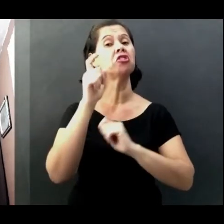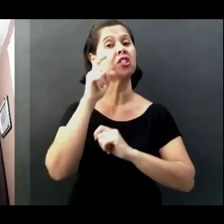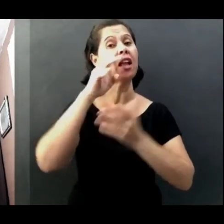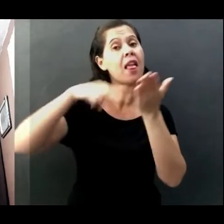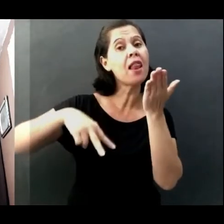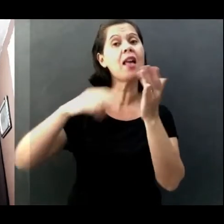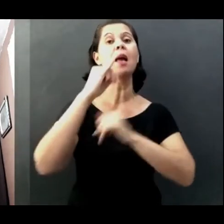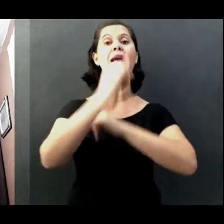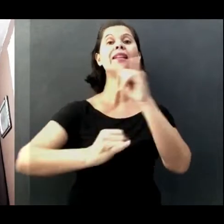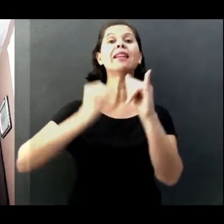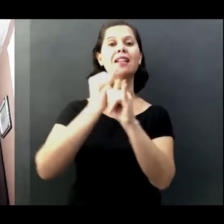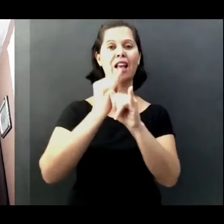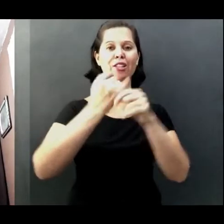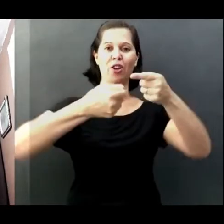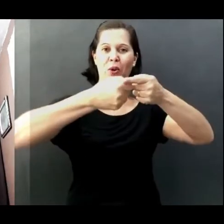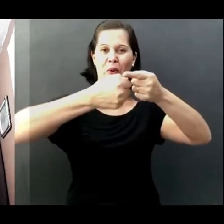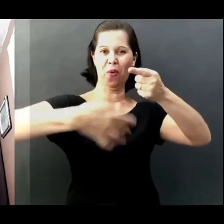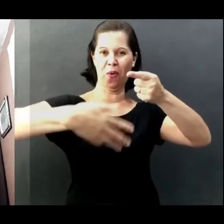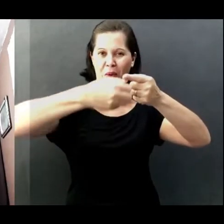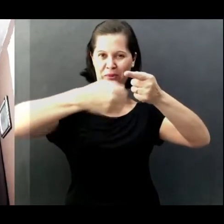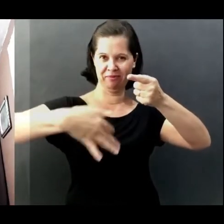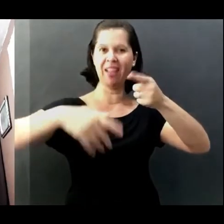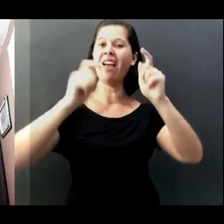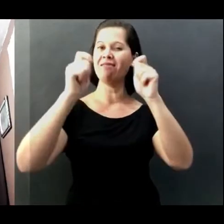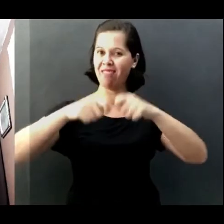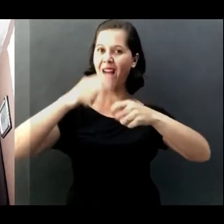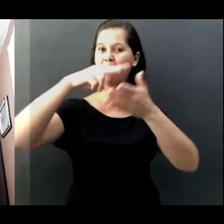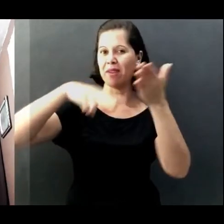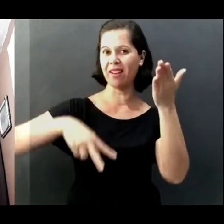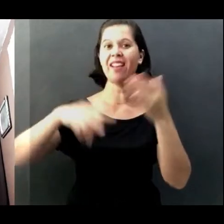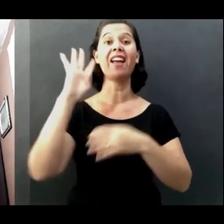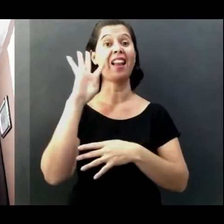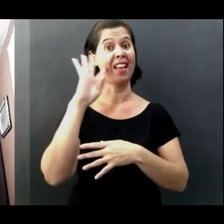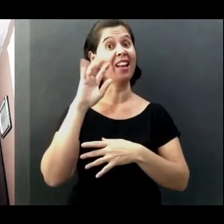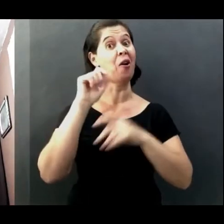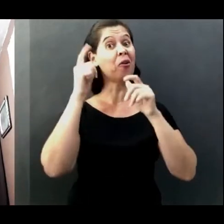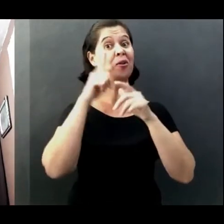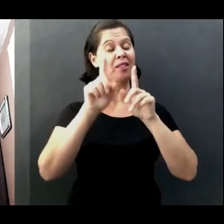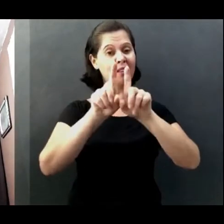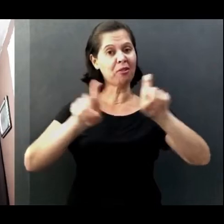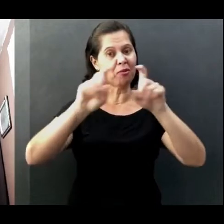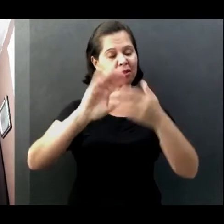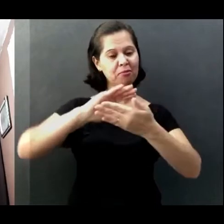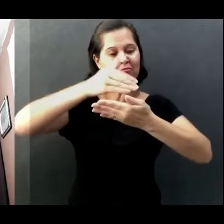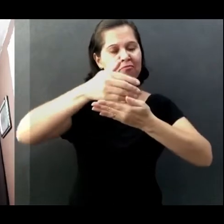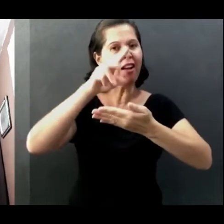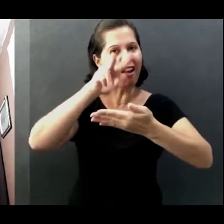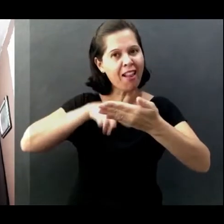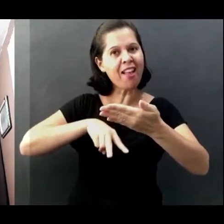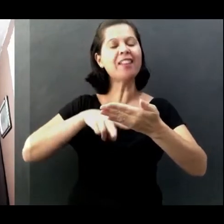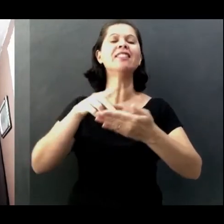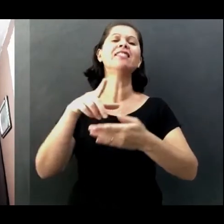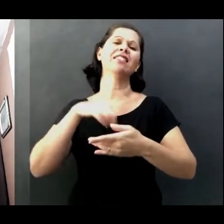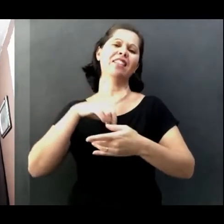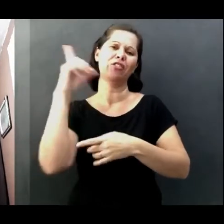cool that you guys can read there, cause that's easier. For those who have trouble reading paper books, you can read